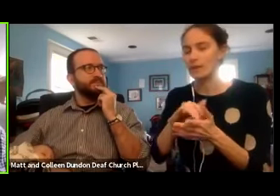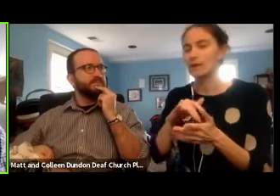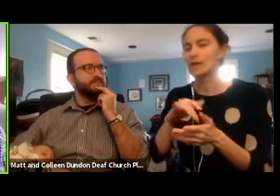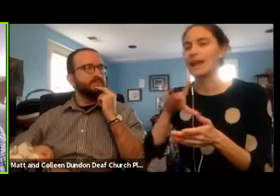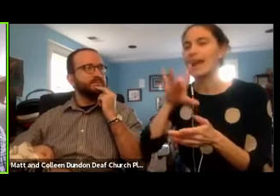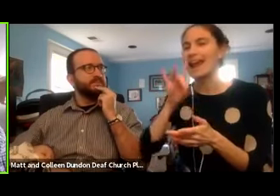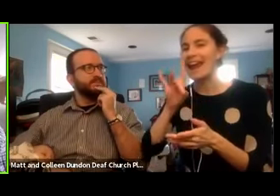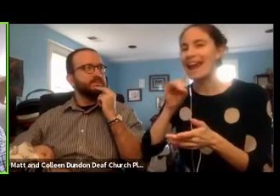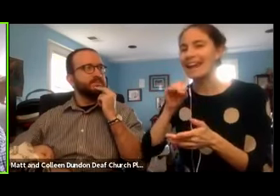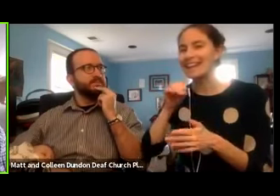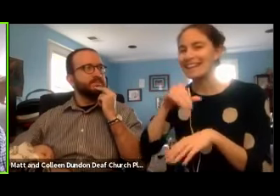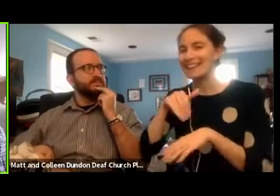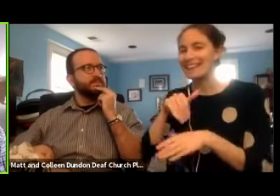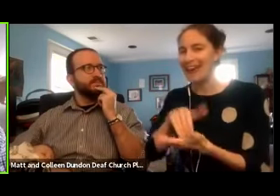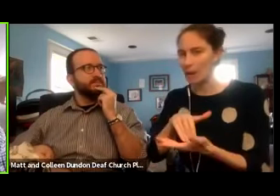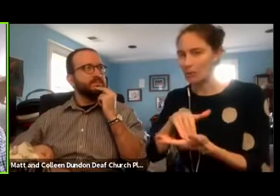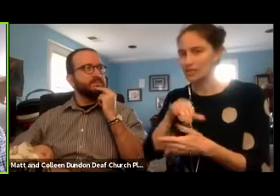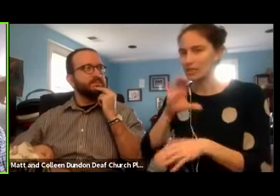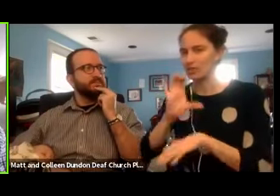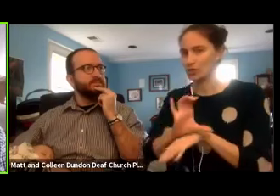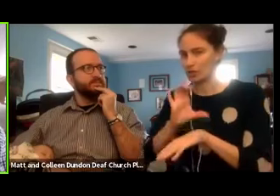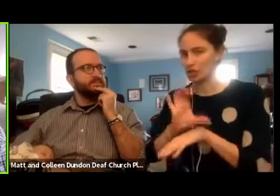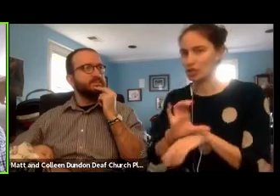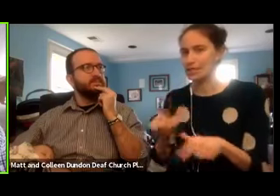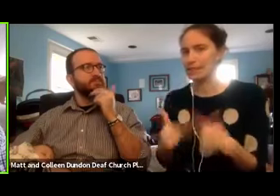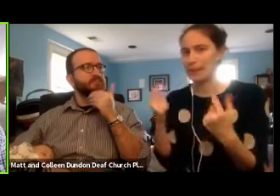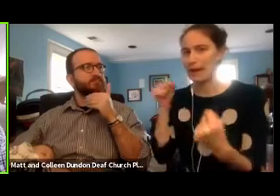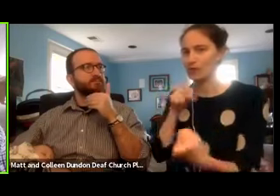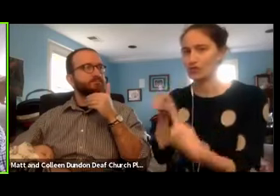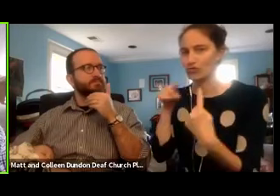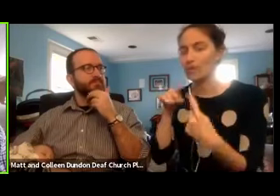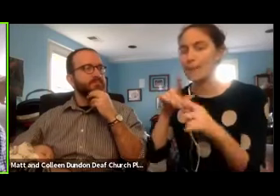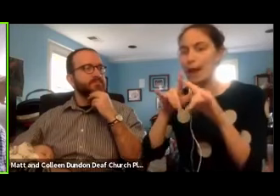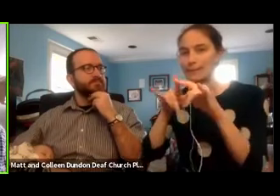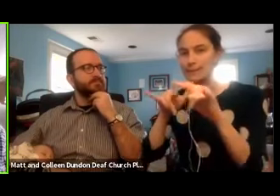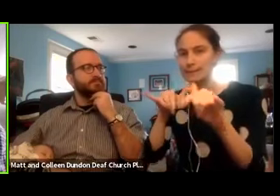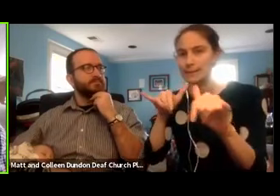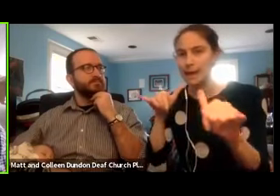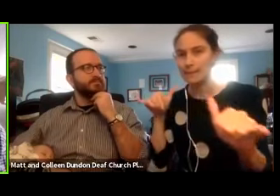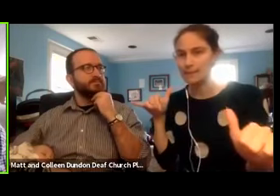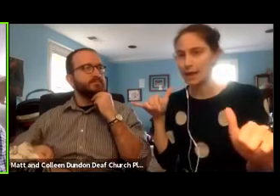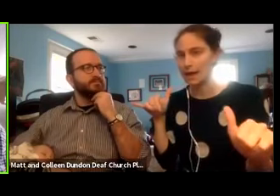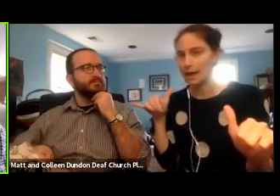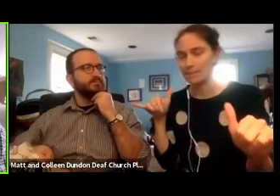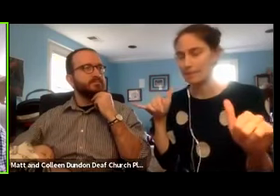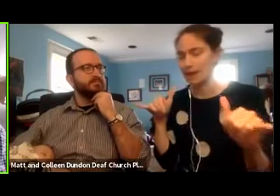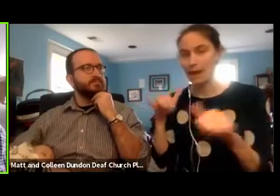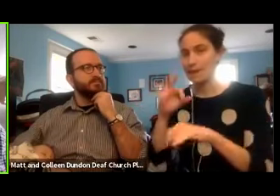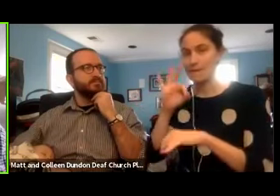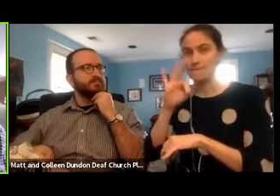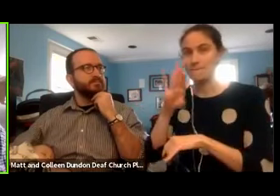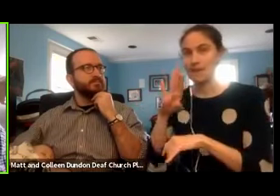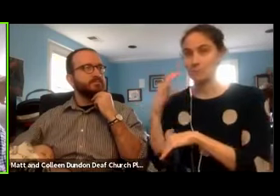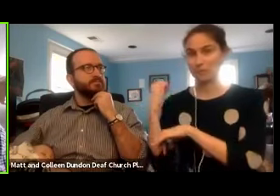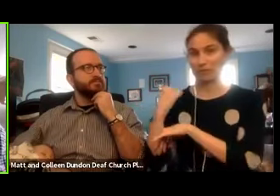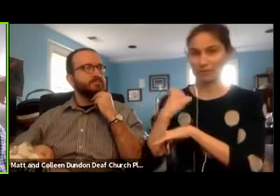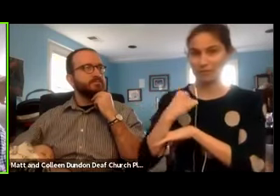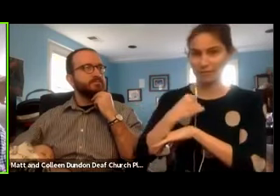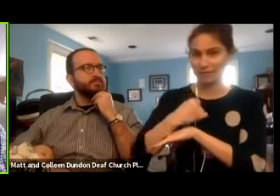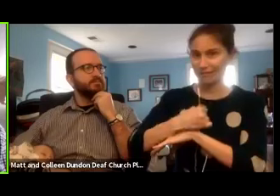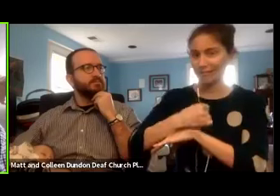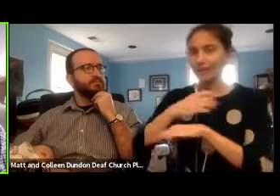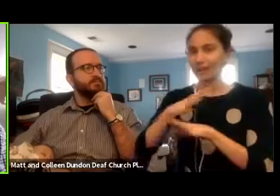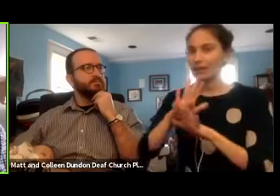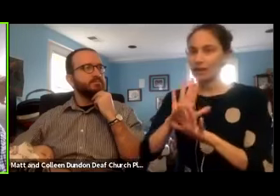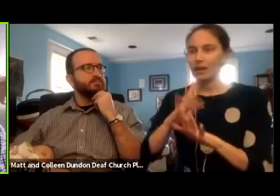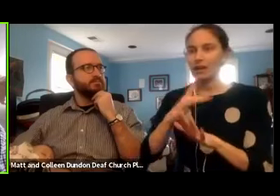,000 churches live streaming at the same time, and it was crippling to Facebook, and they